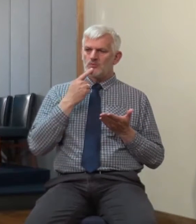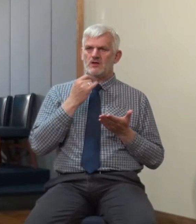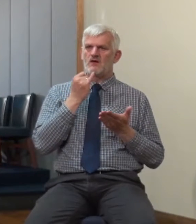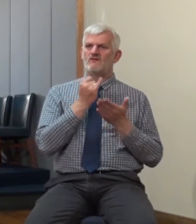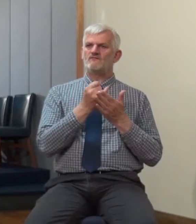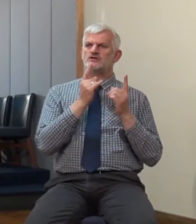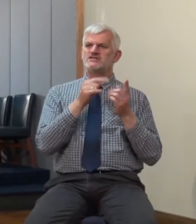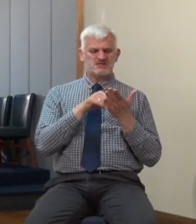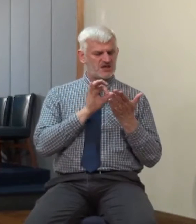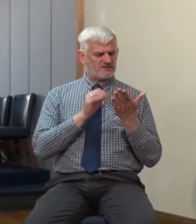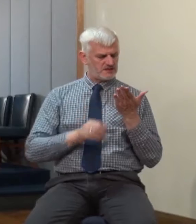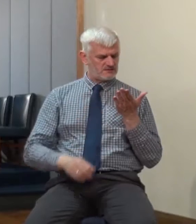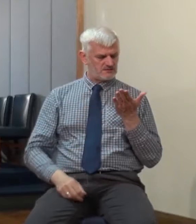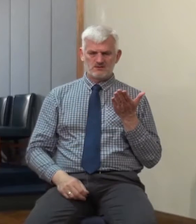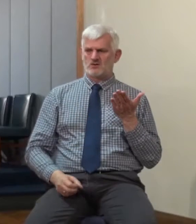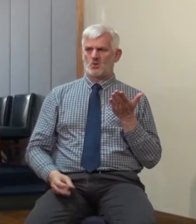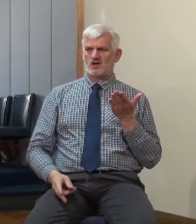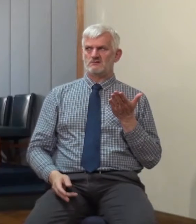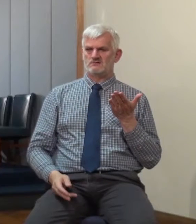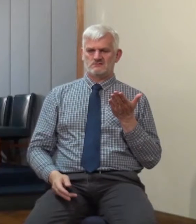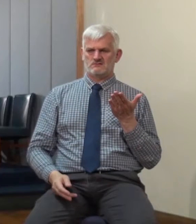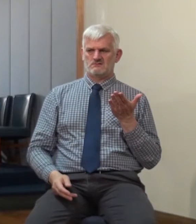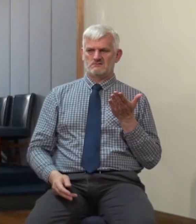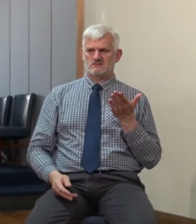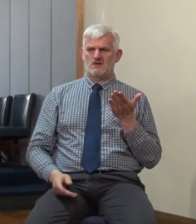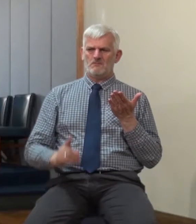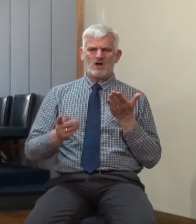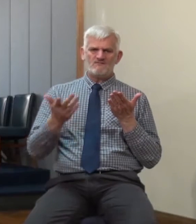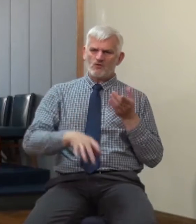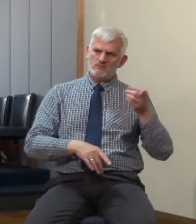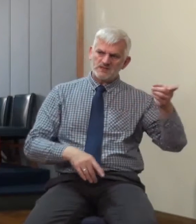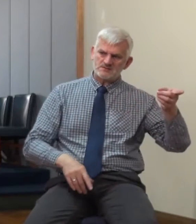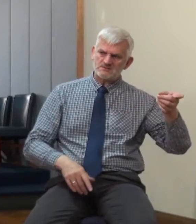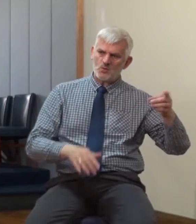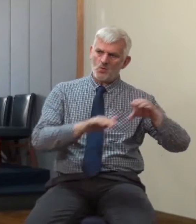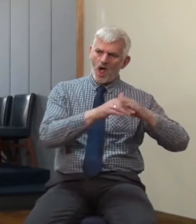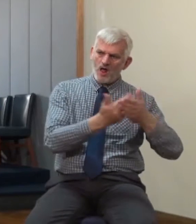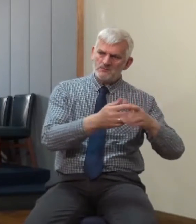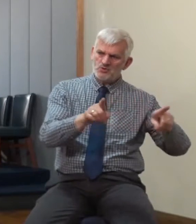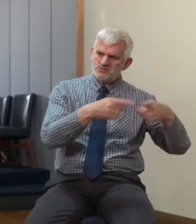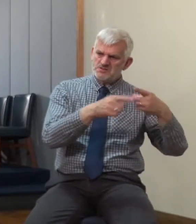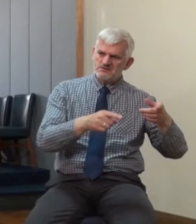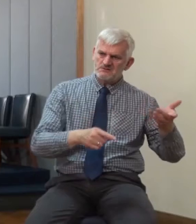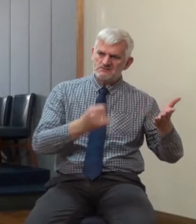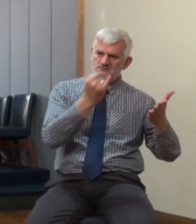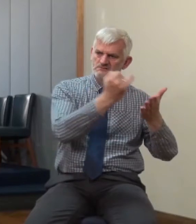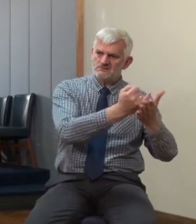what's good even though it comes from somebody who is under the condemnation of the Lord for eating and